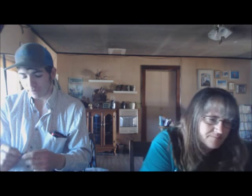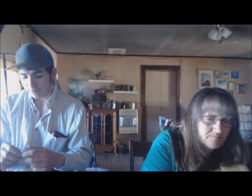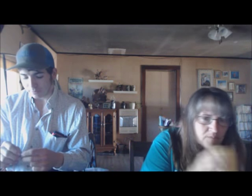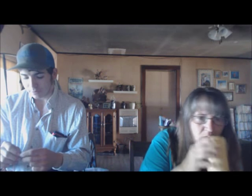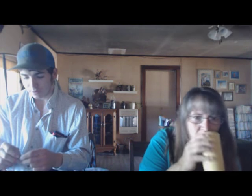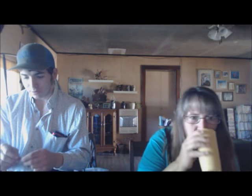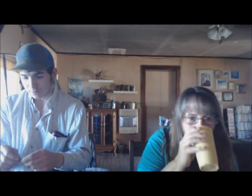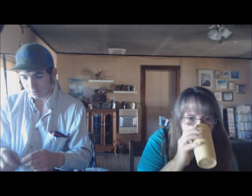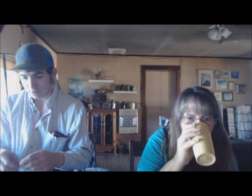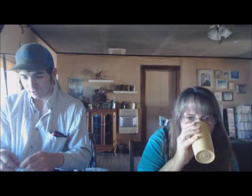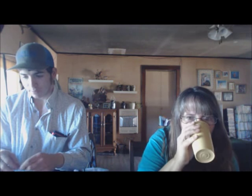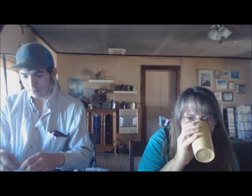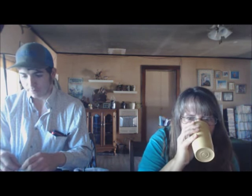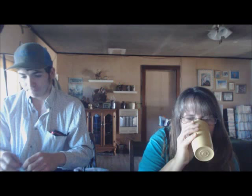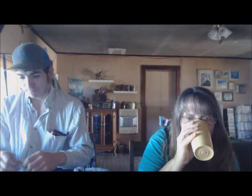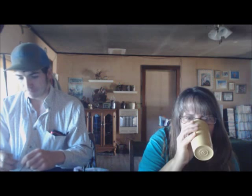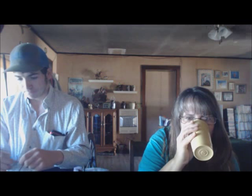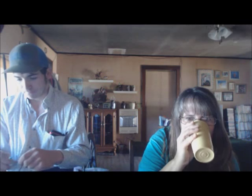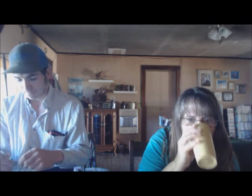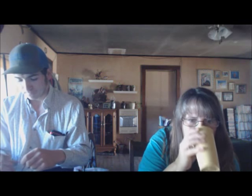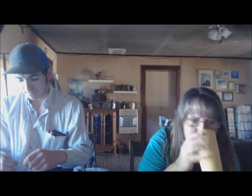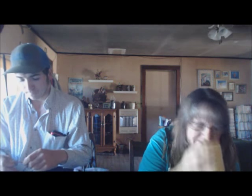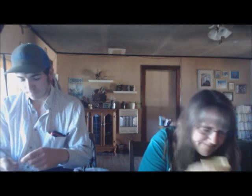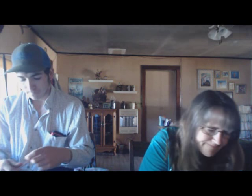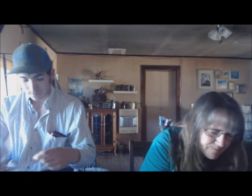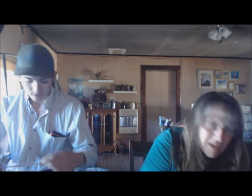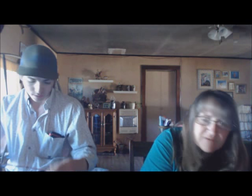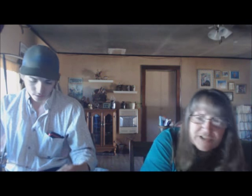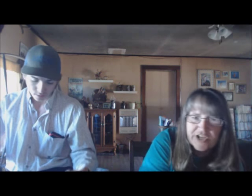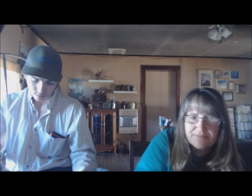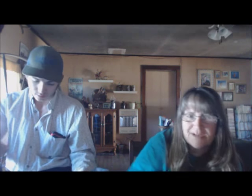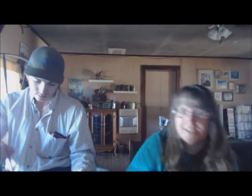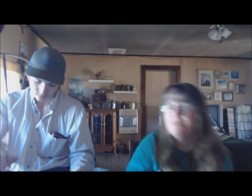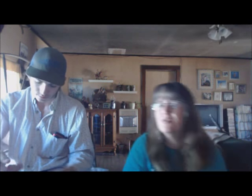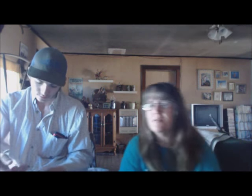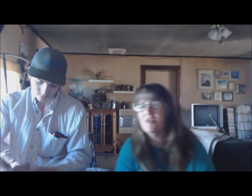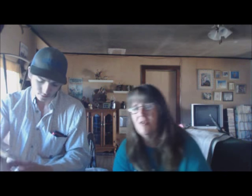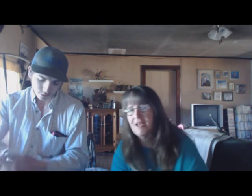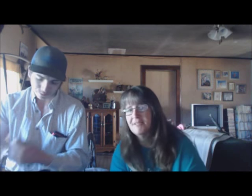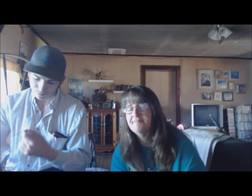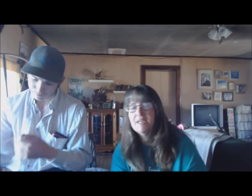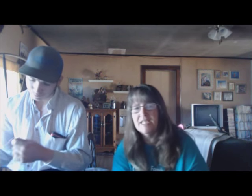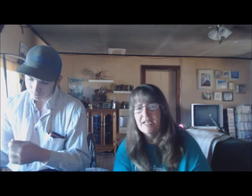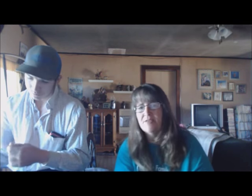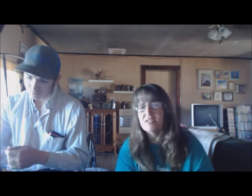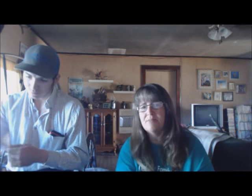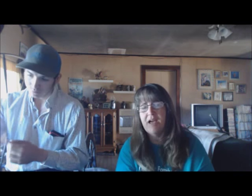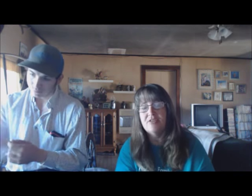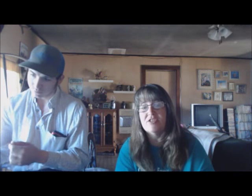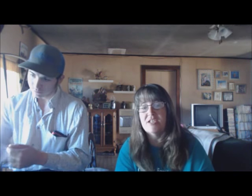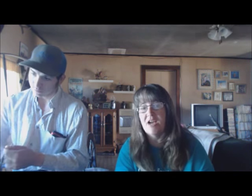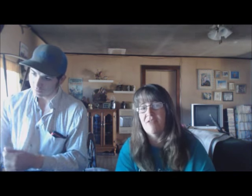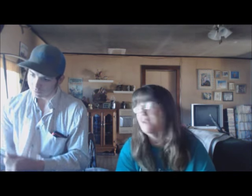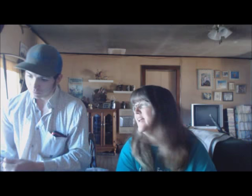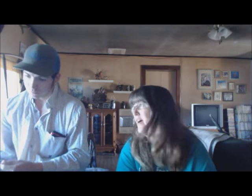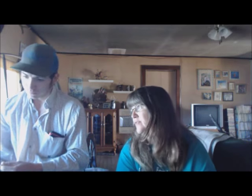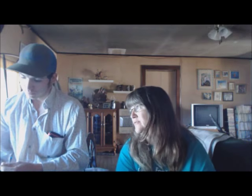oh, my headers missed the jackpot. It was a jackpot team open, correct? Now, there were some others that got rained out,